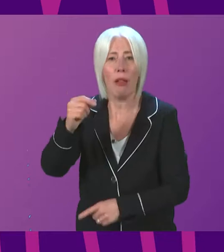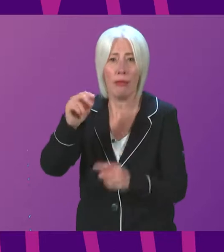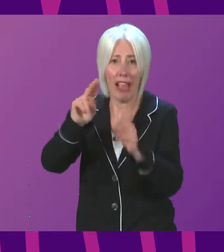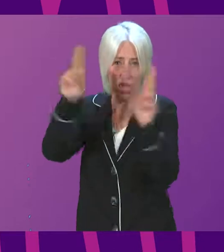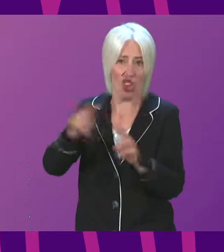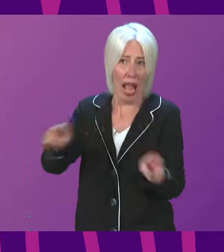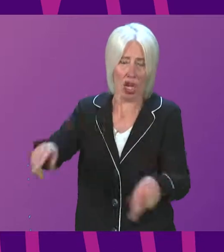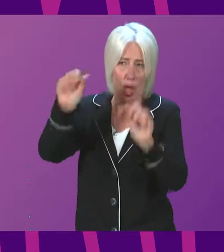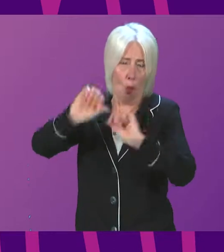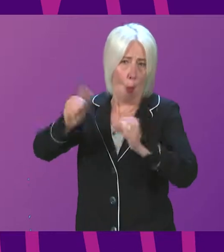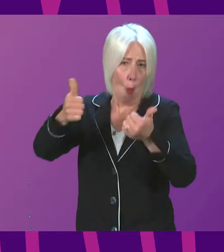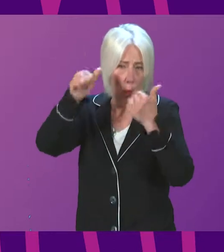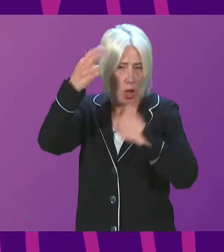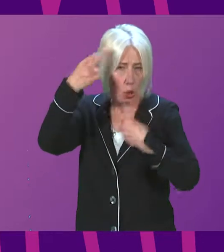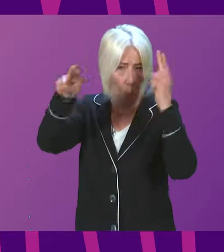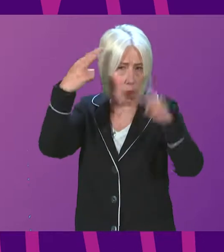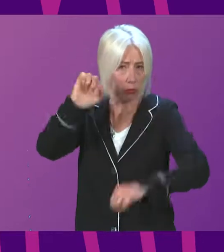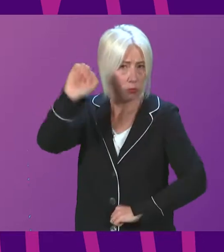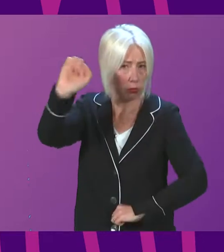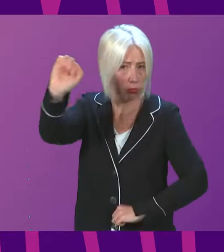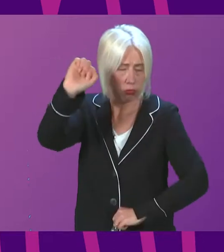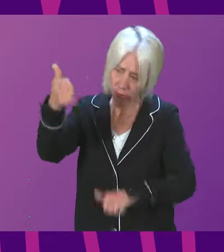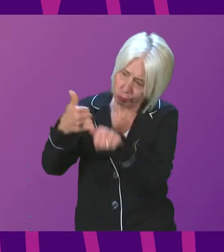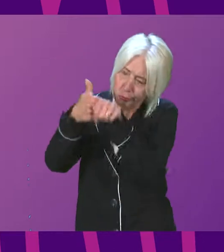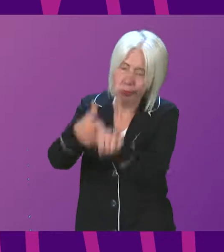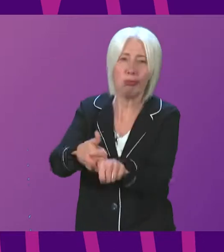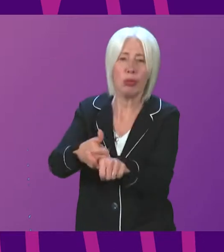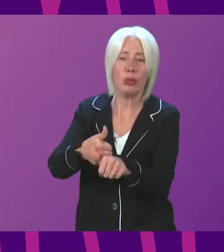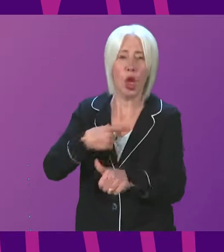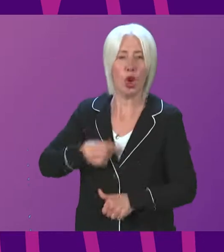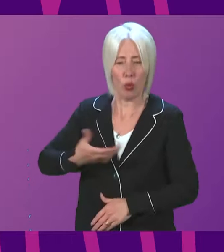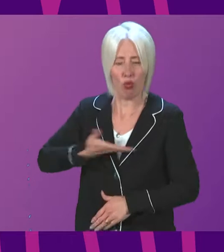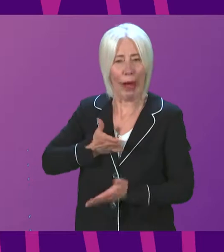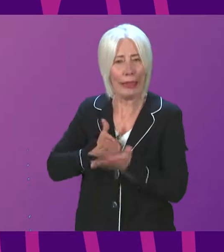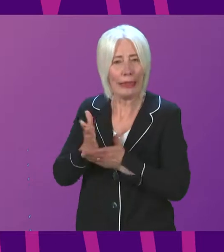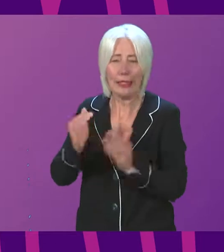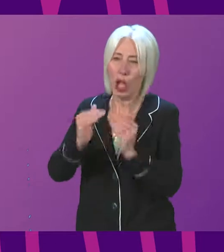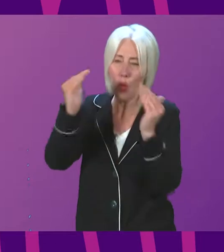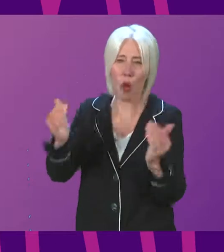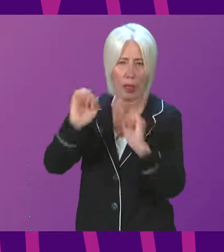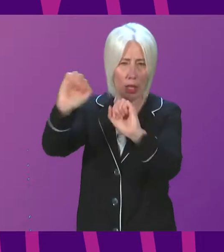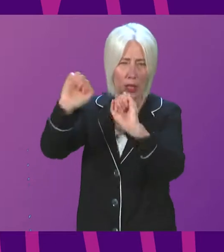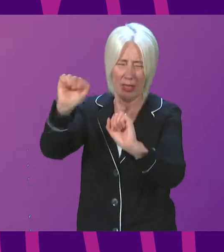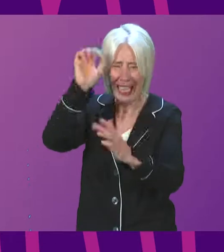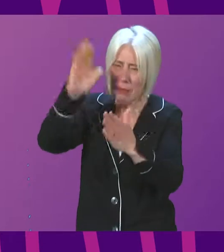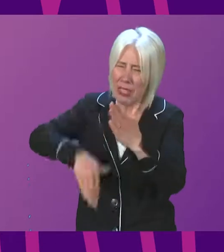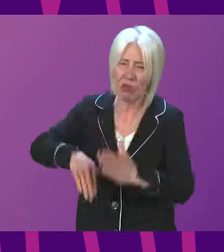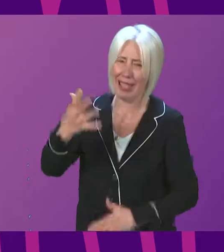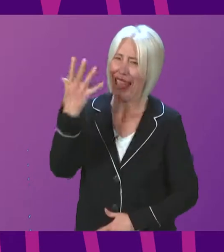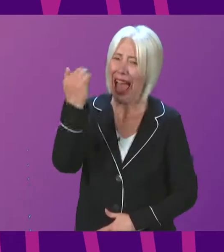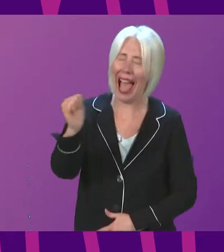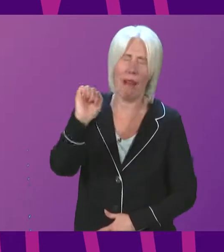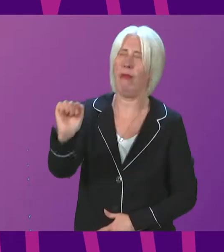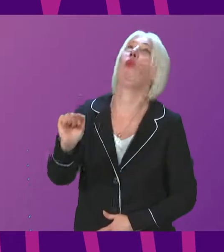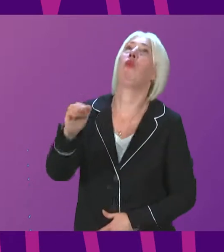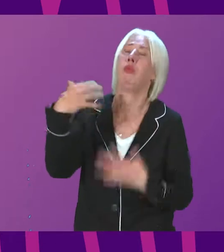advocate on human rights and equalities issues with enormous experience, which she brings